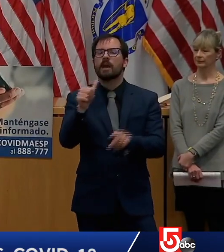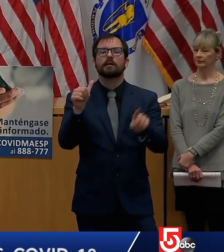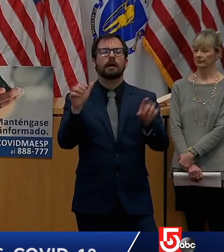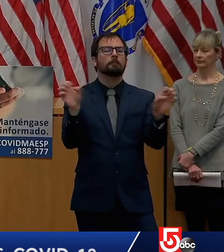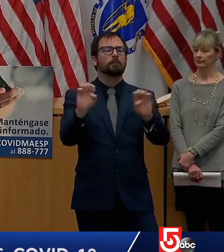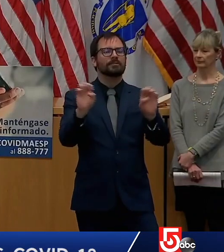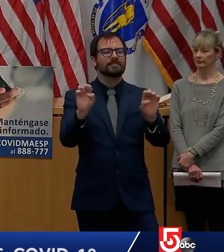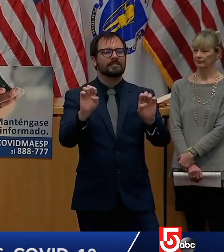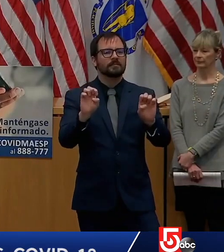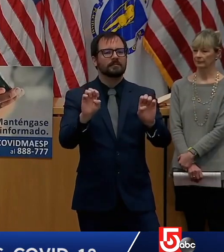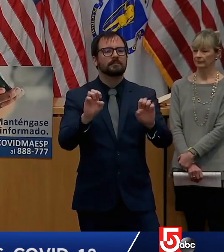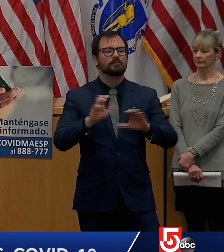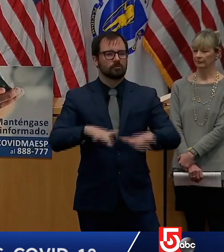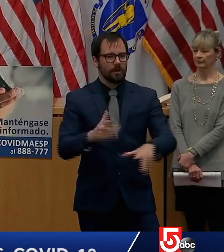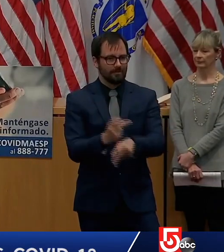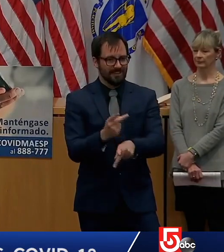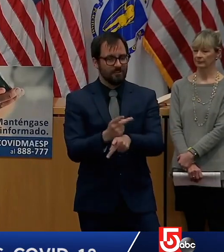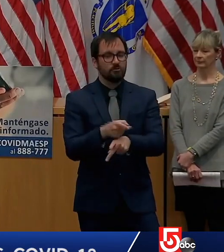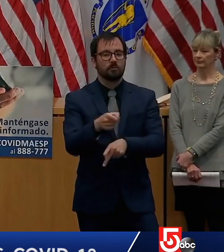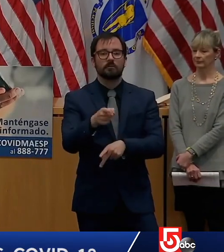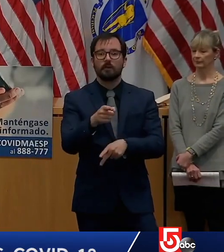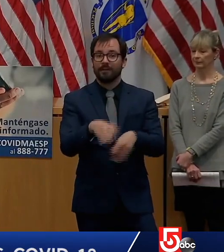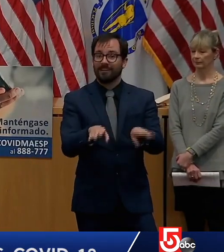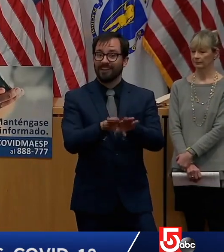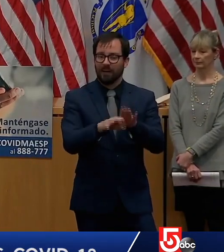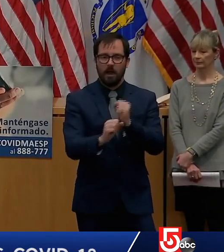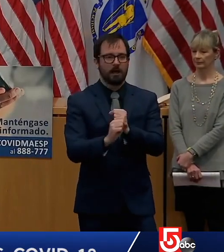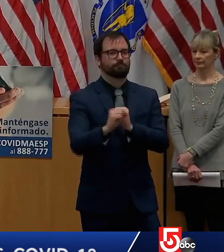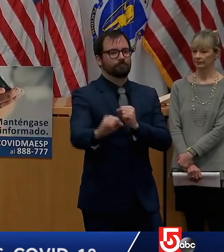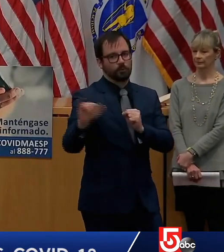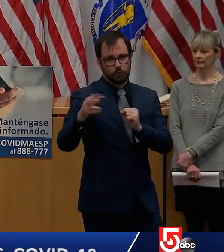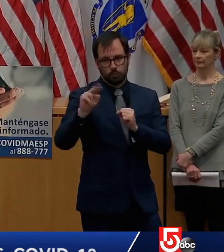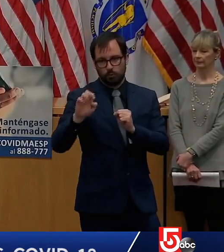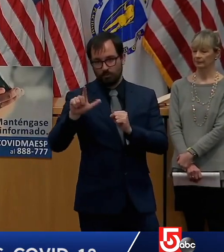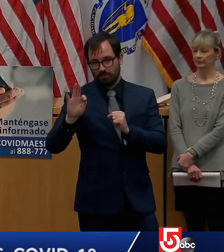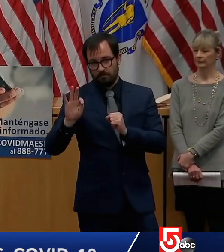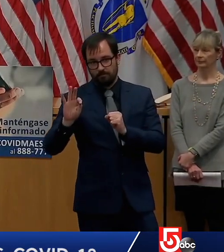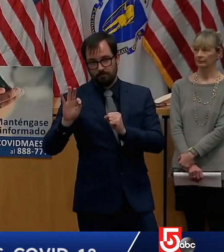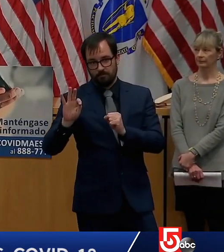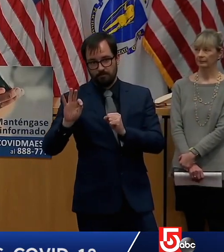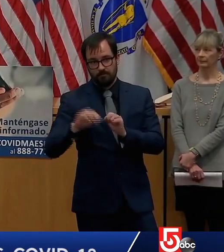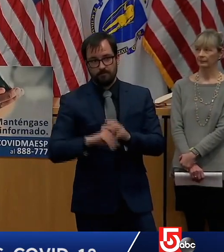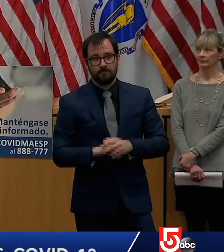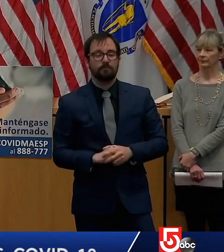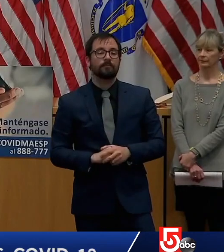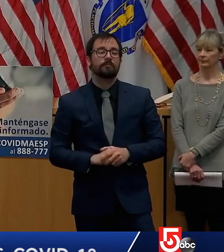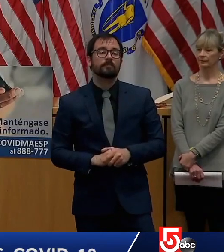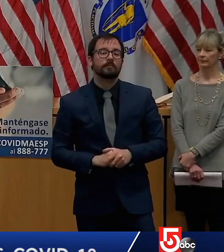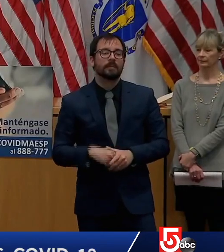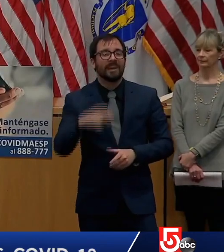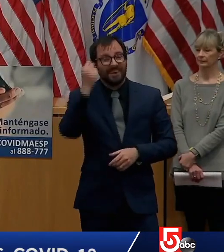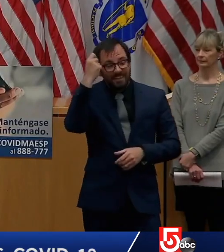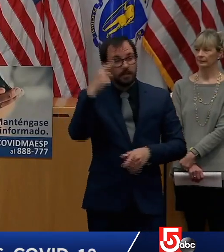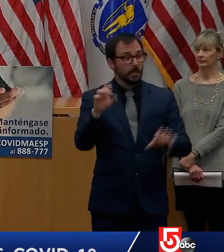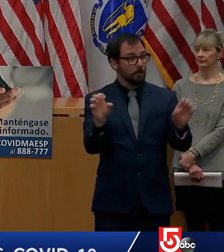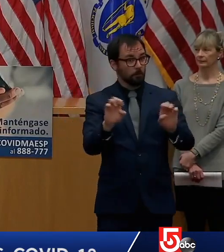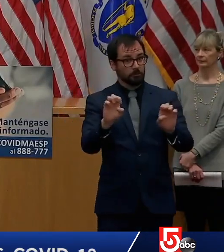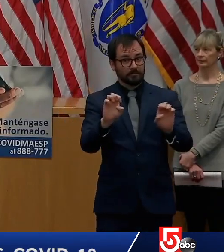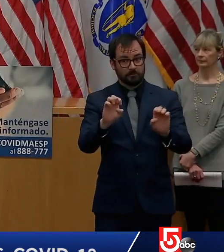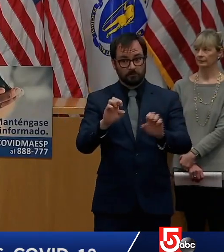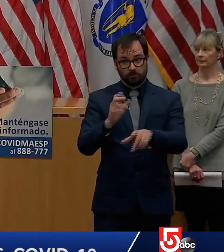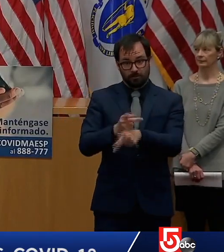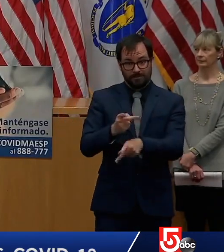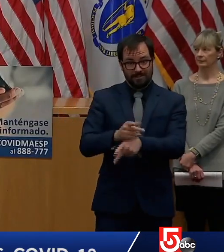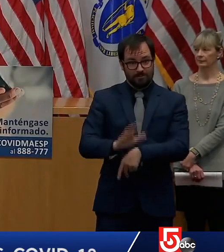as they have been these programs will keep serving health care workers first responders and other essential personnel who must continue to